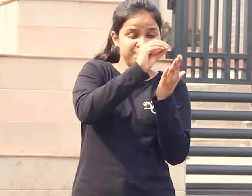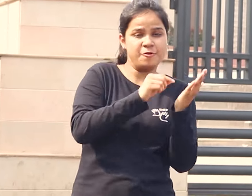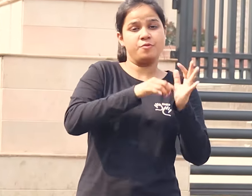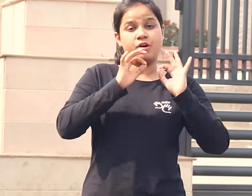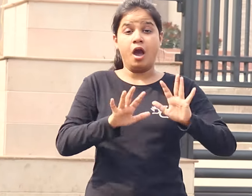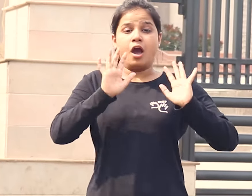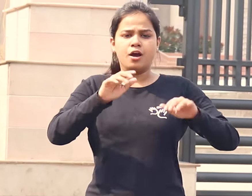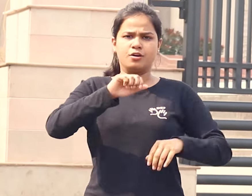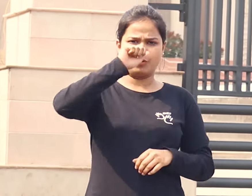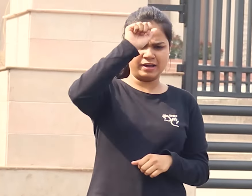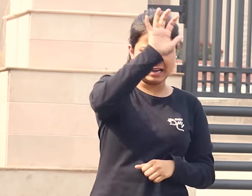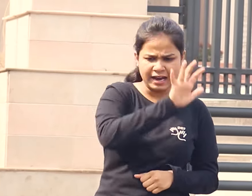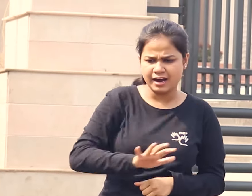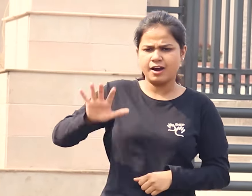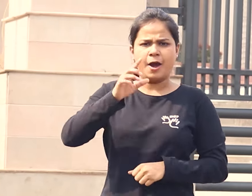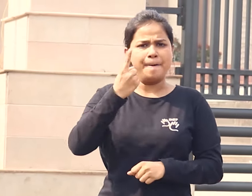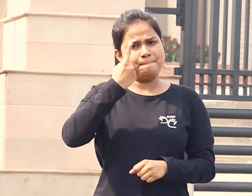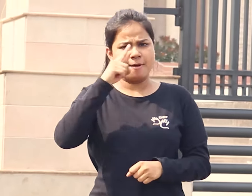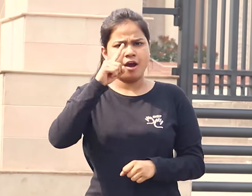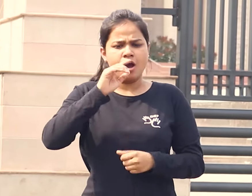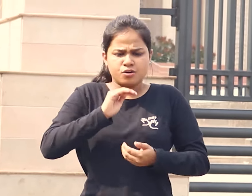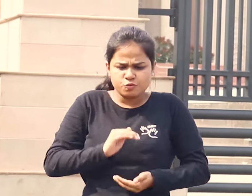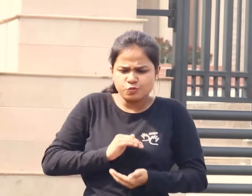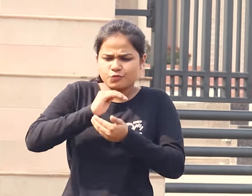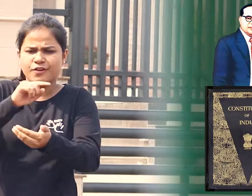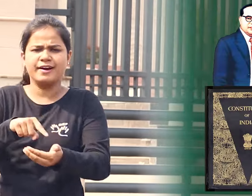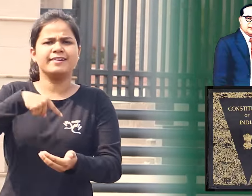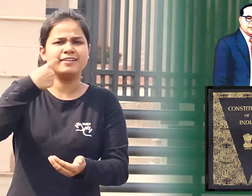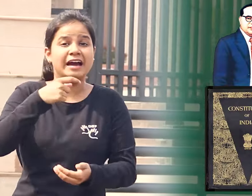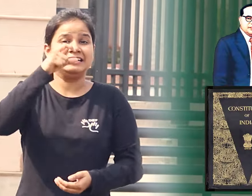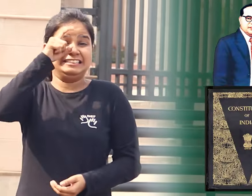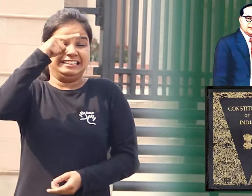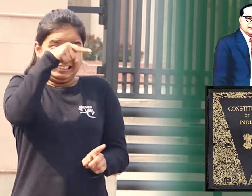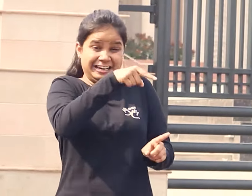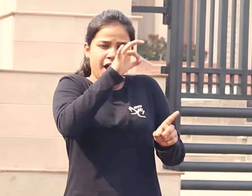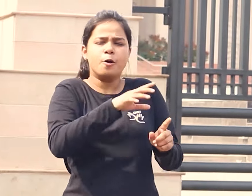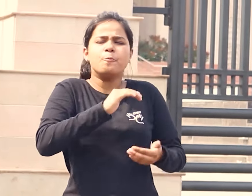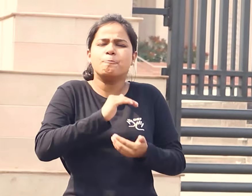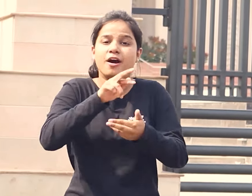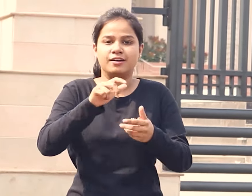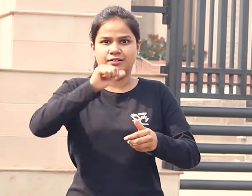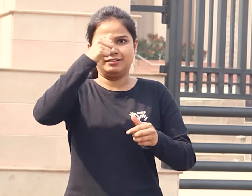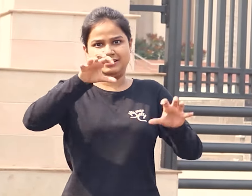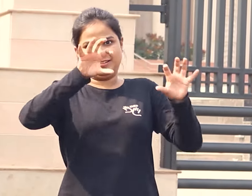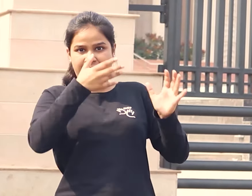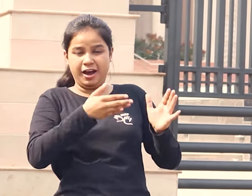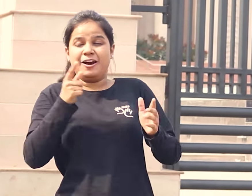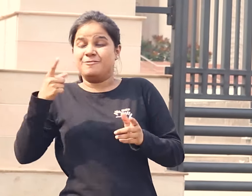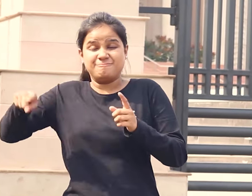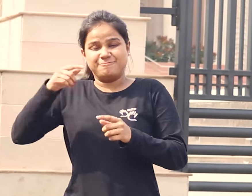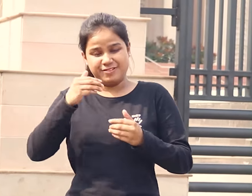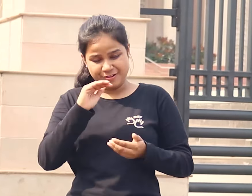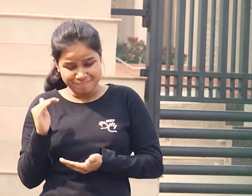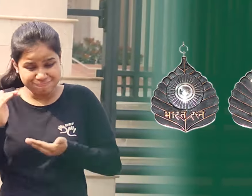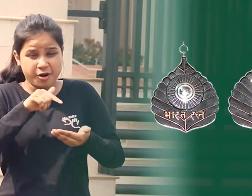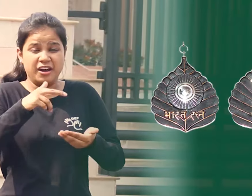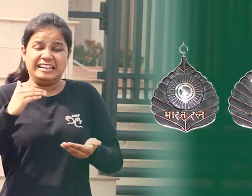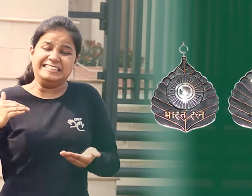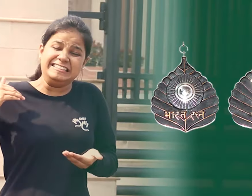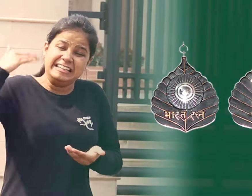unity in the country among various classes of the society. Therefore, he focused on gender caste and religion equality in the nation. He was a